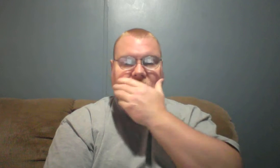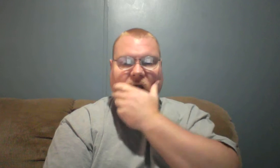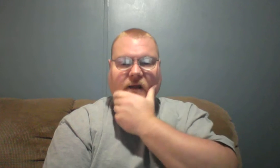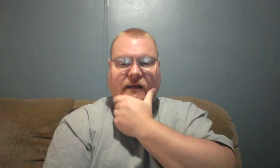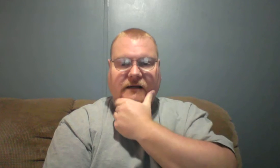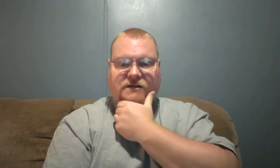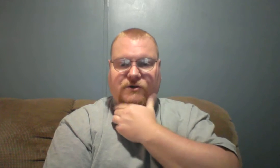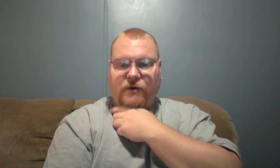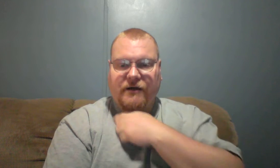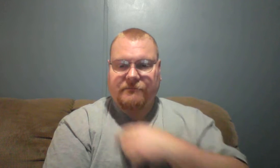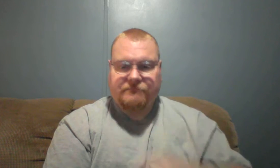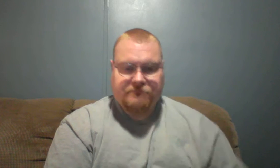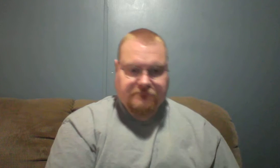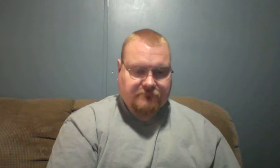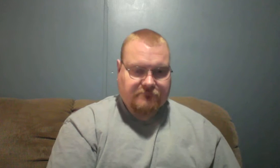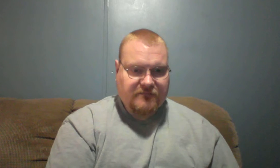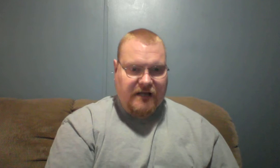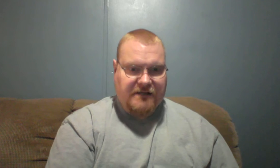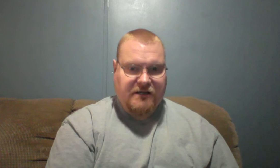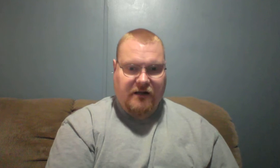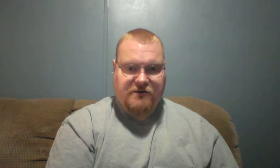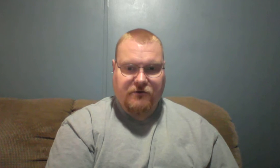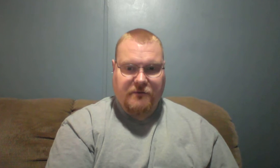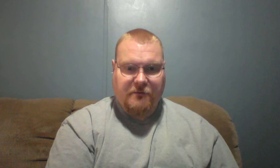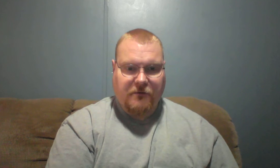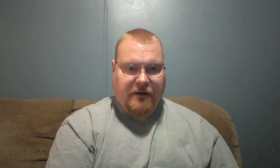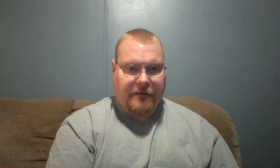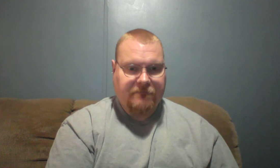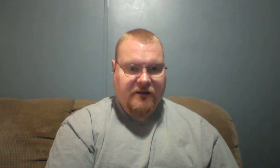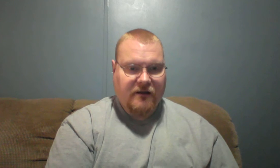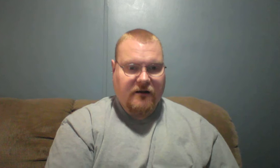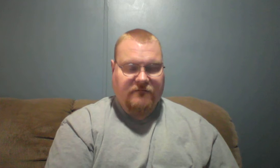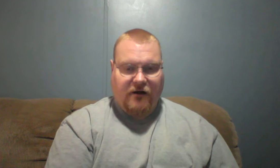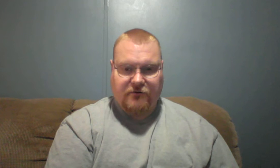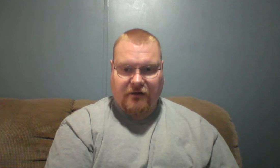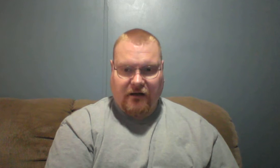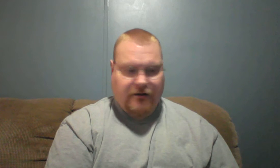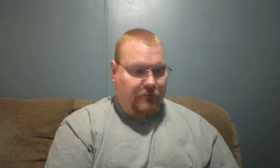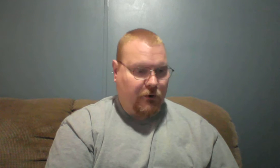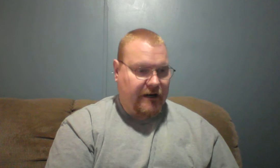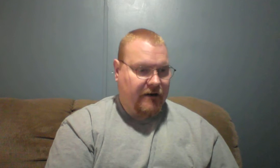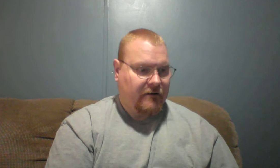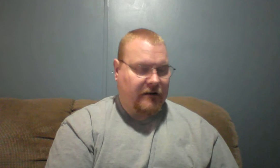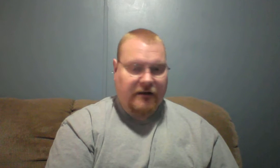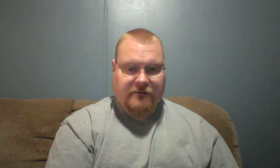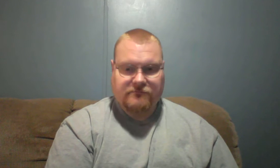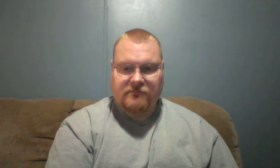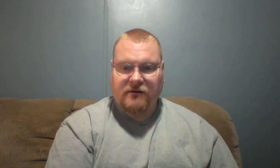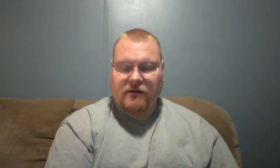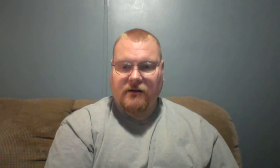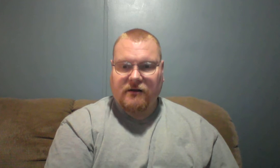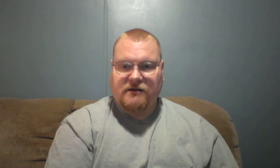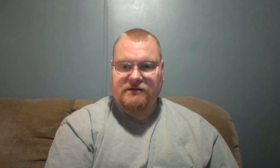I'd like to ask y'all to remember my father-in-law in prayer. I